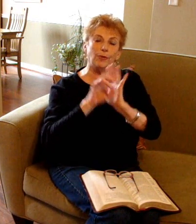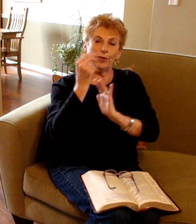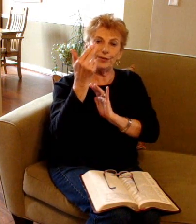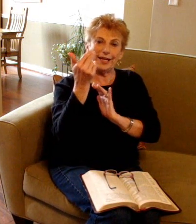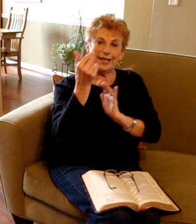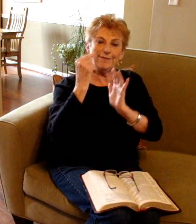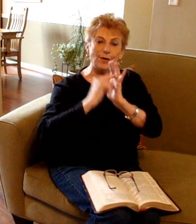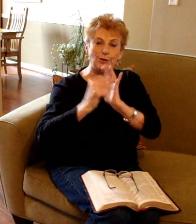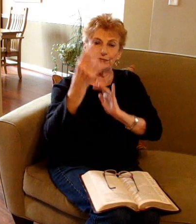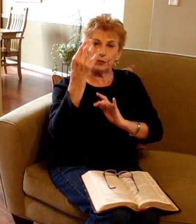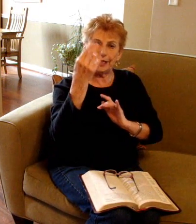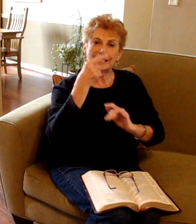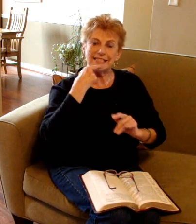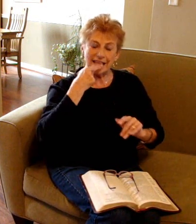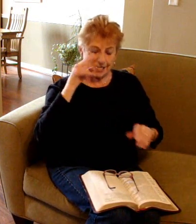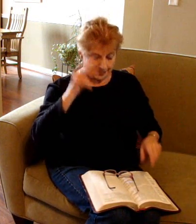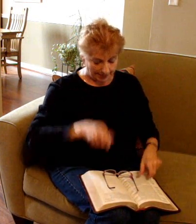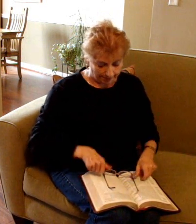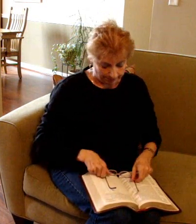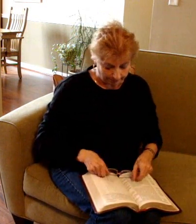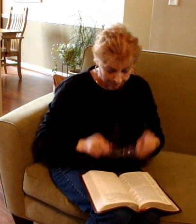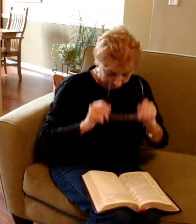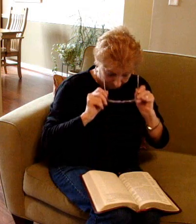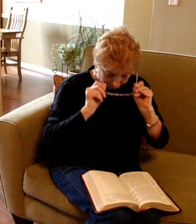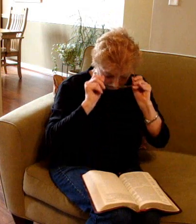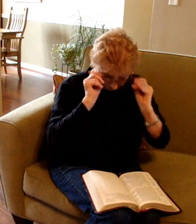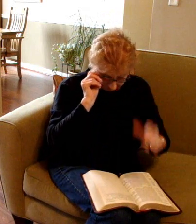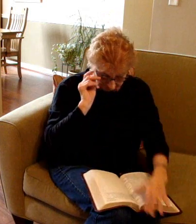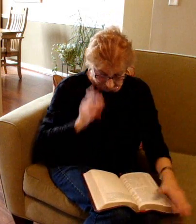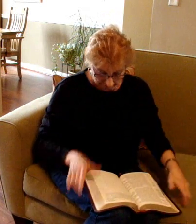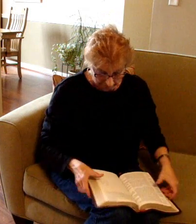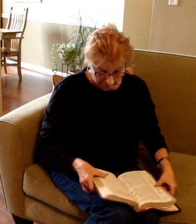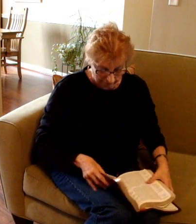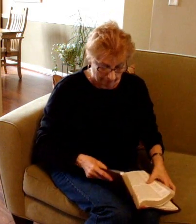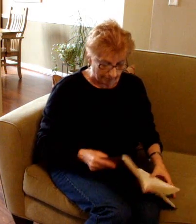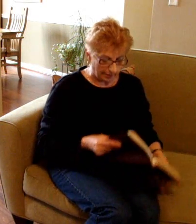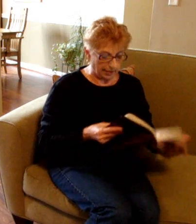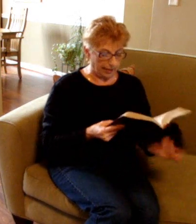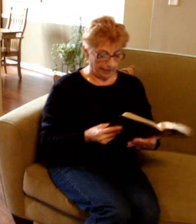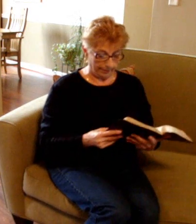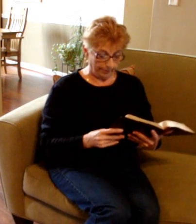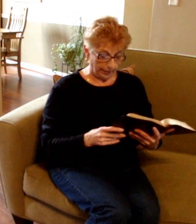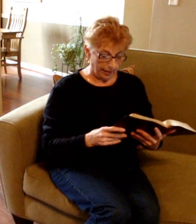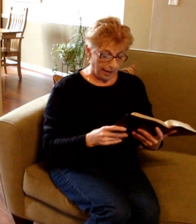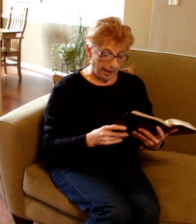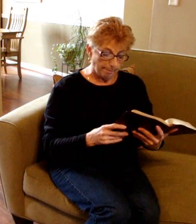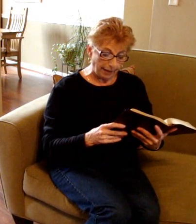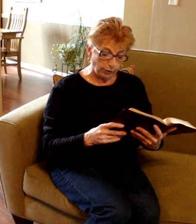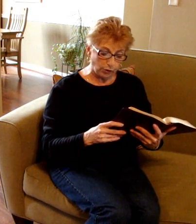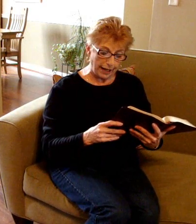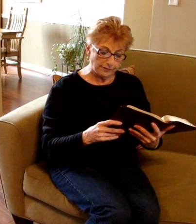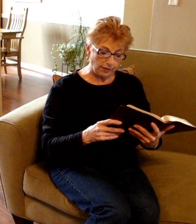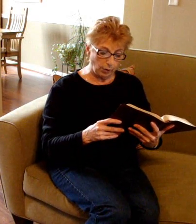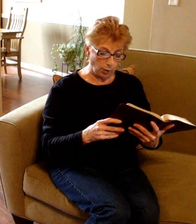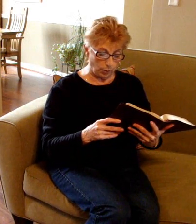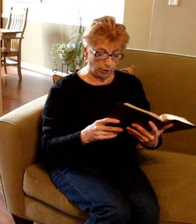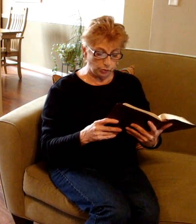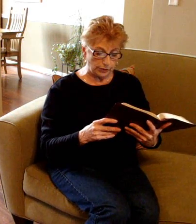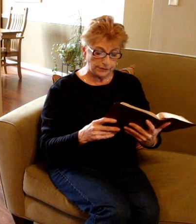13 verse 14 says, May the grace of the Lord Jesus